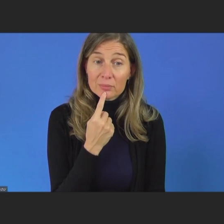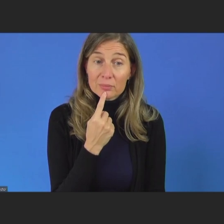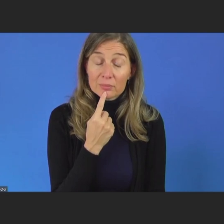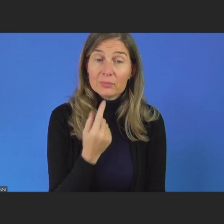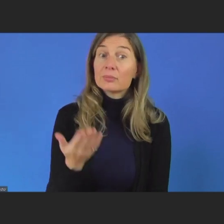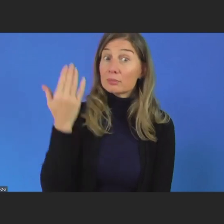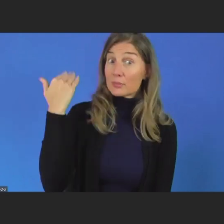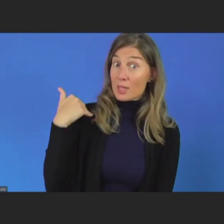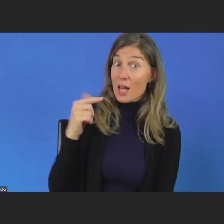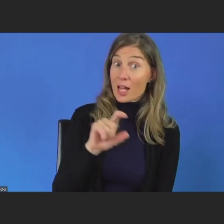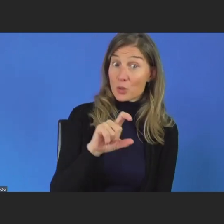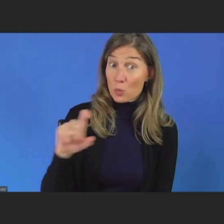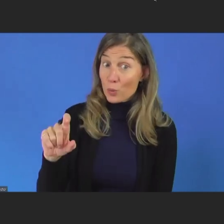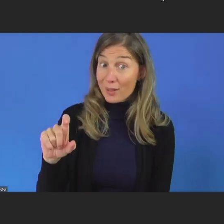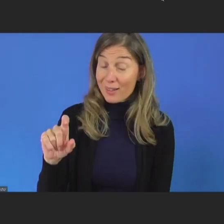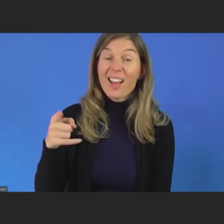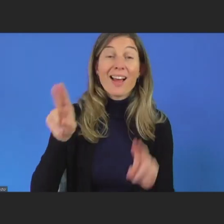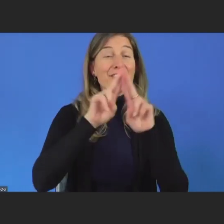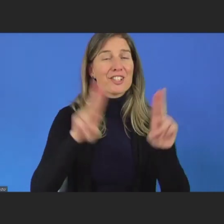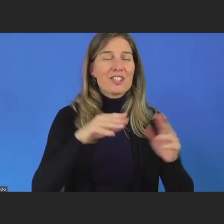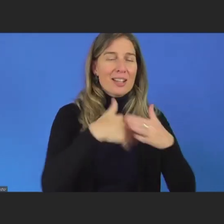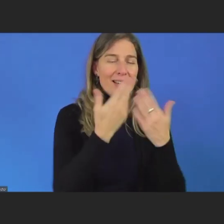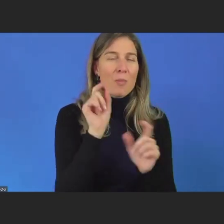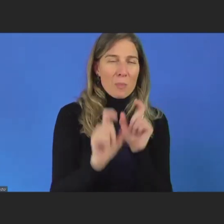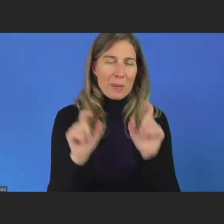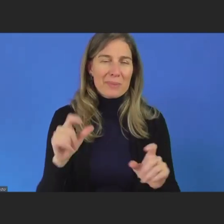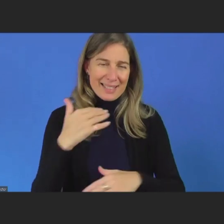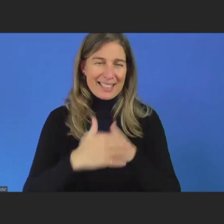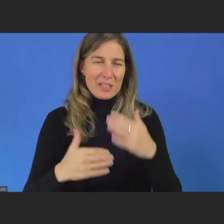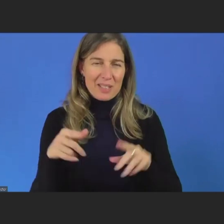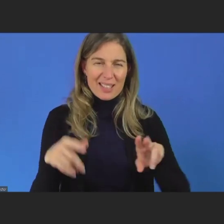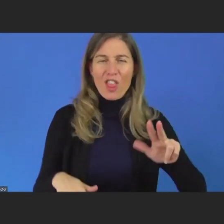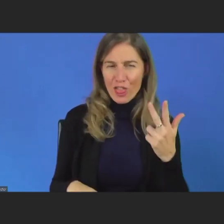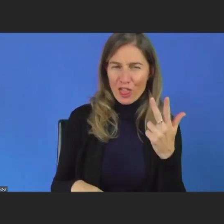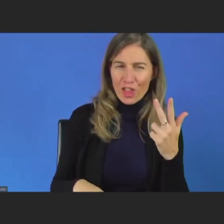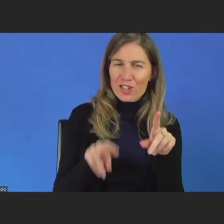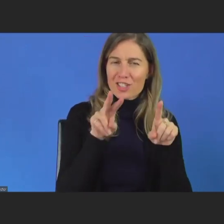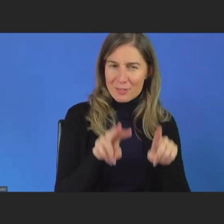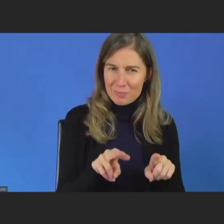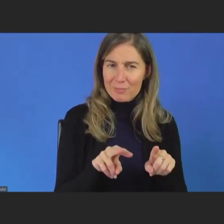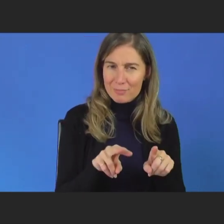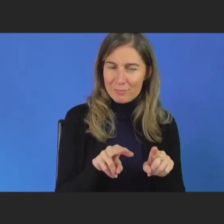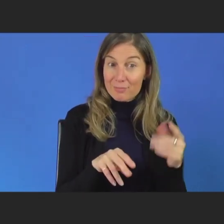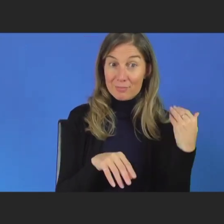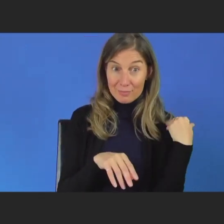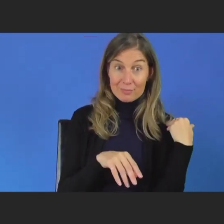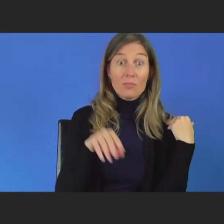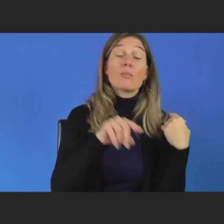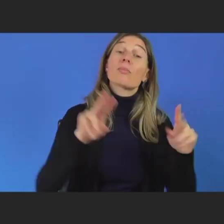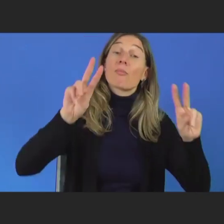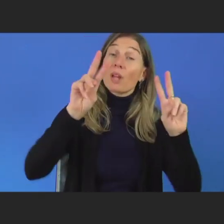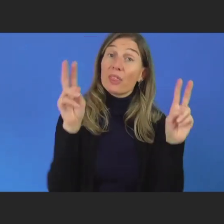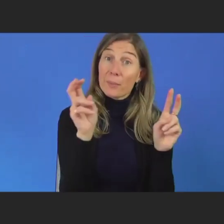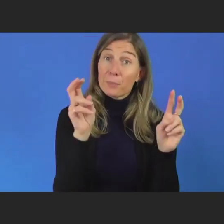the International Day of Persons with Disability on the 3rd of December. And the theme of